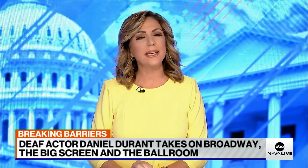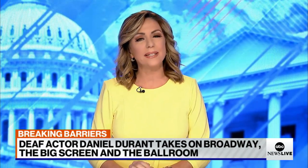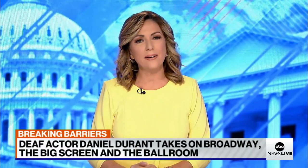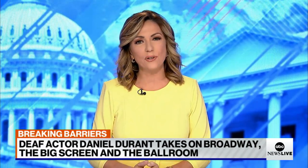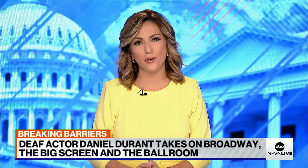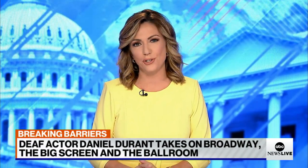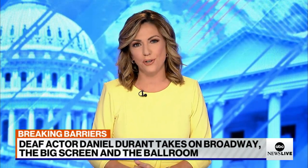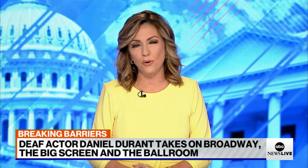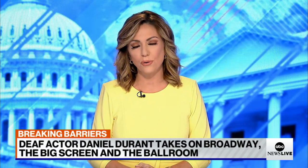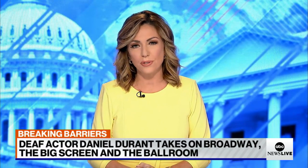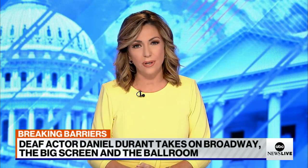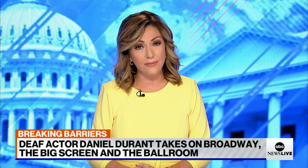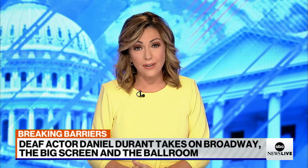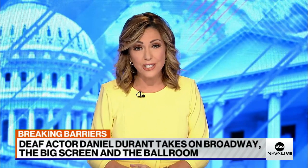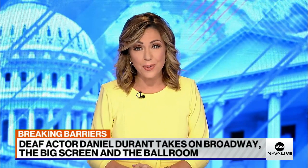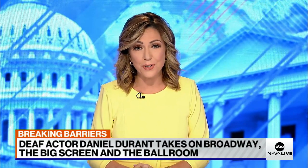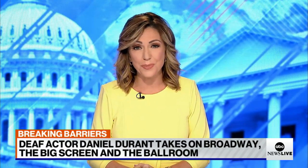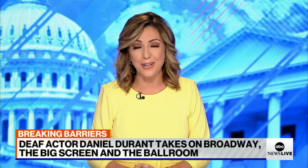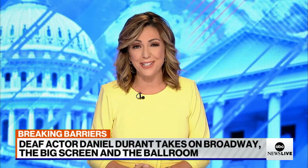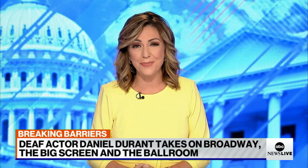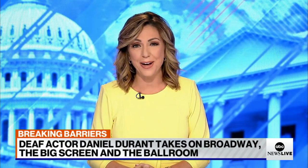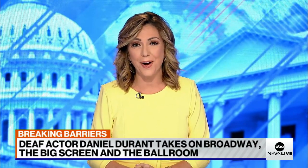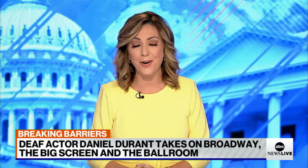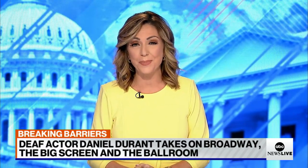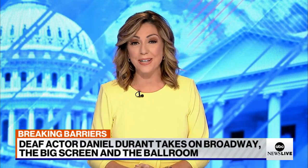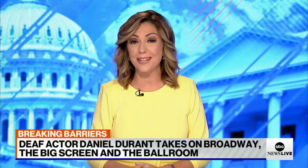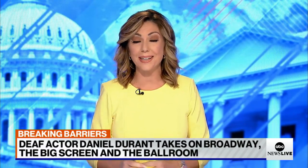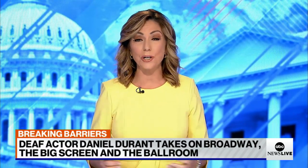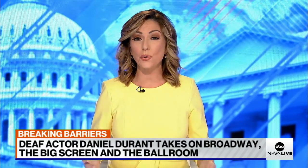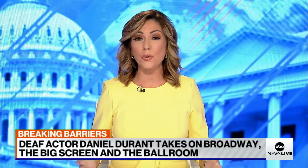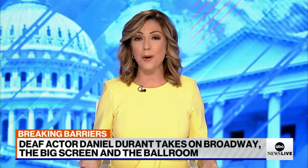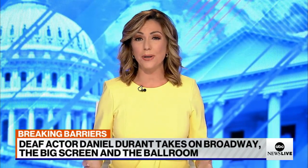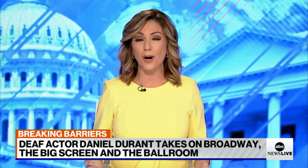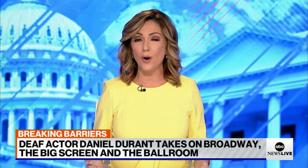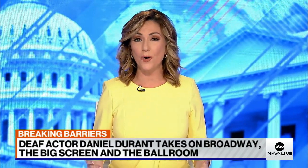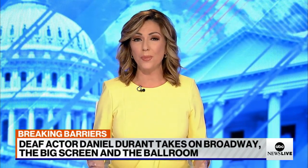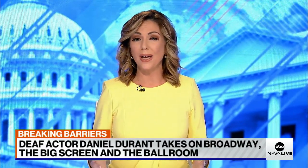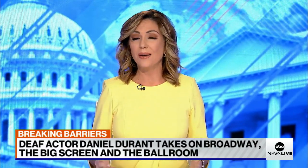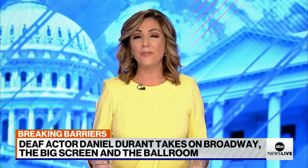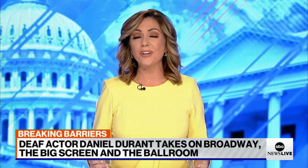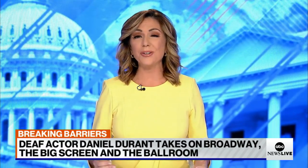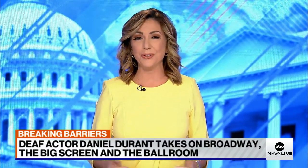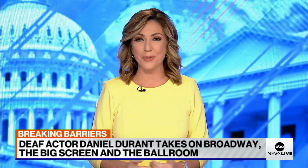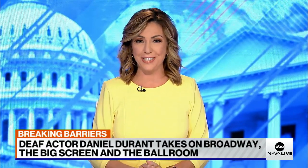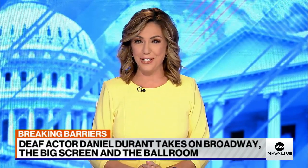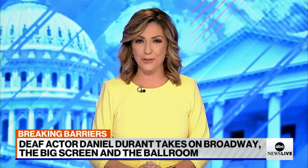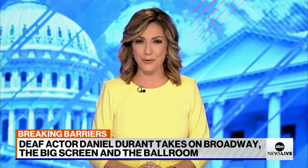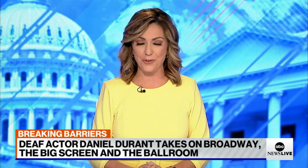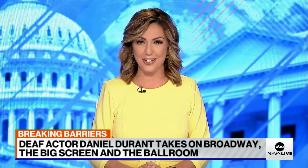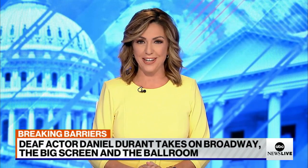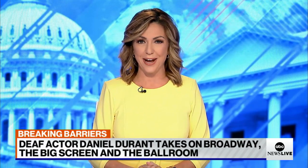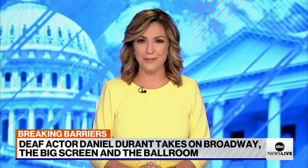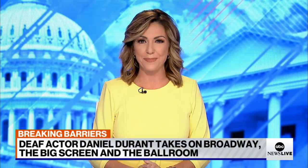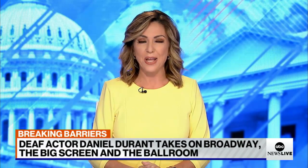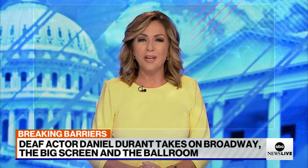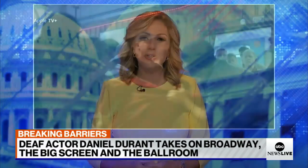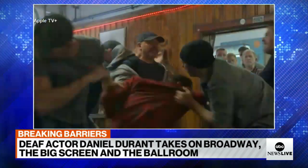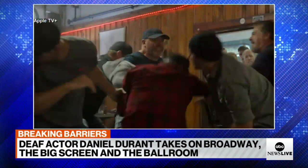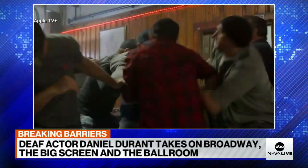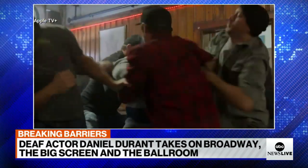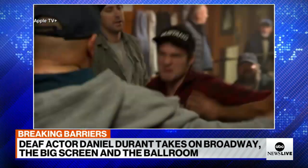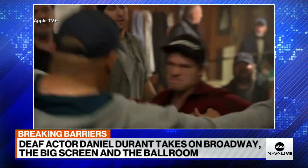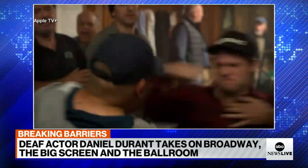And for me, deaf culture holds a very special place in my heart because I grew up in a home filled with teachers for the deaf.